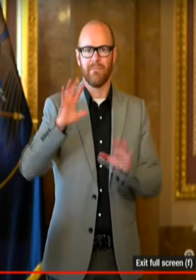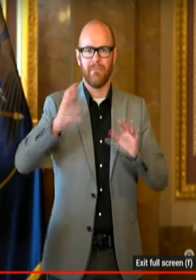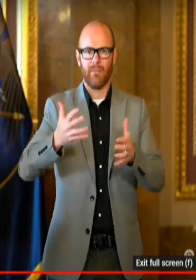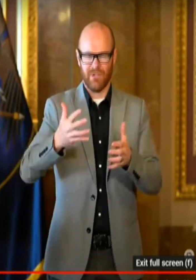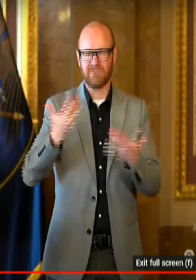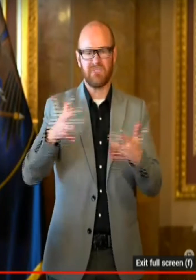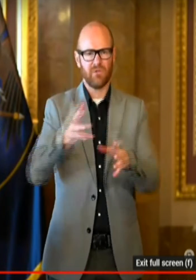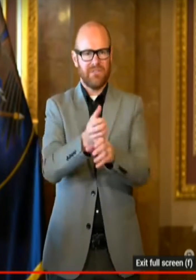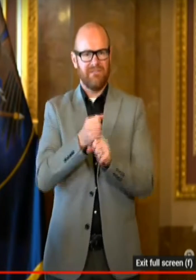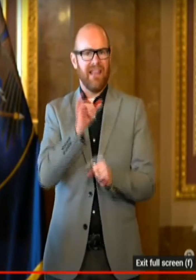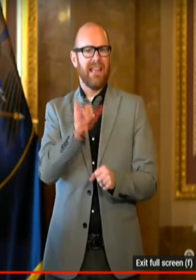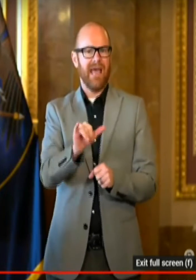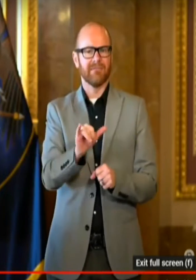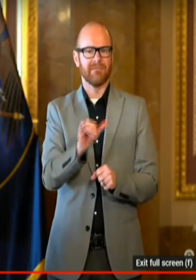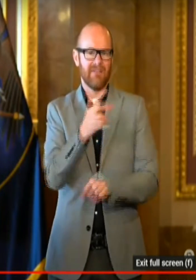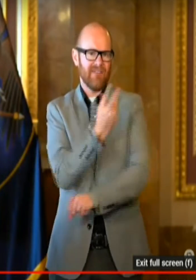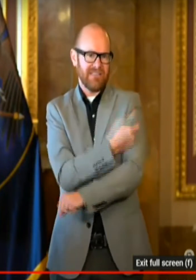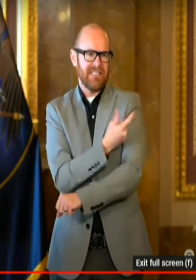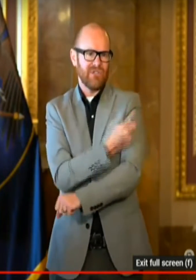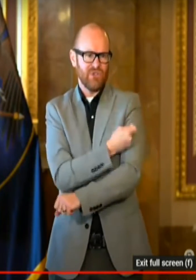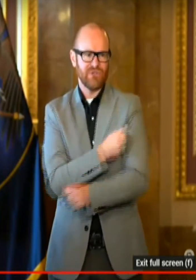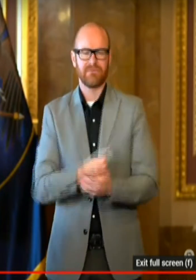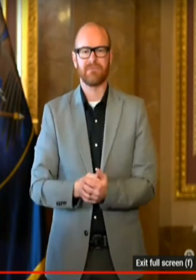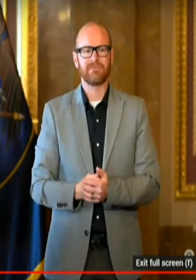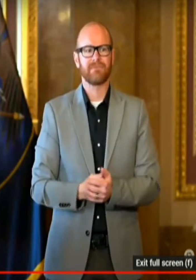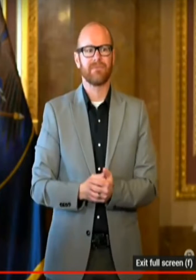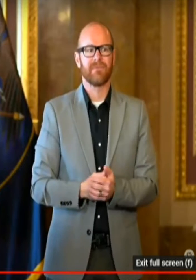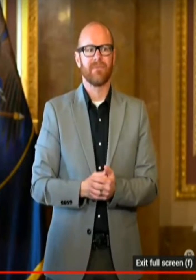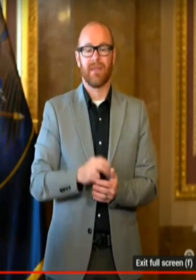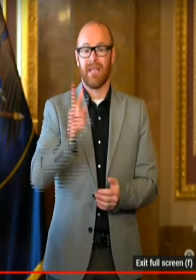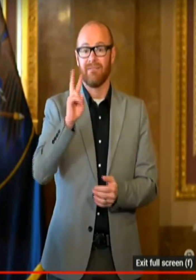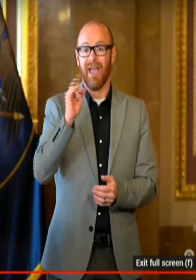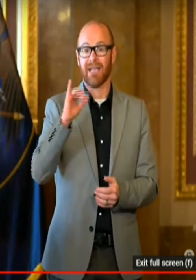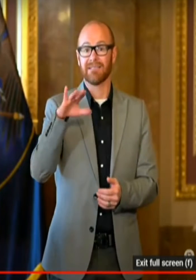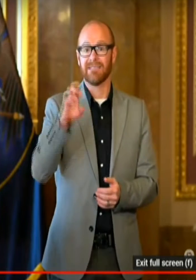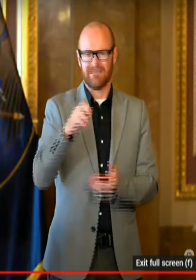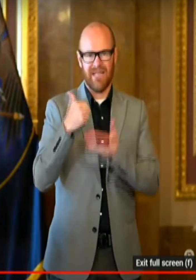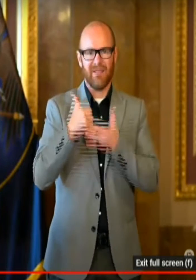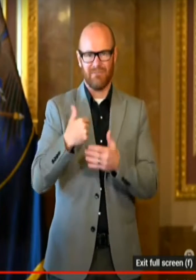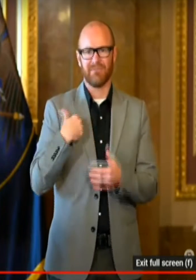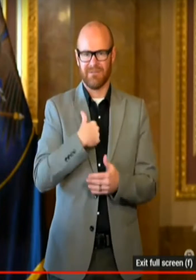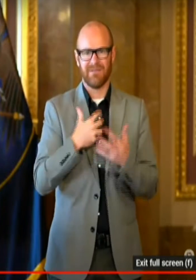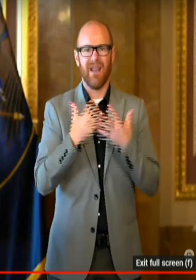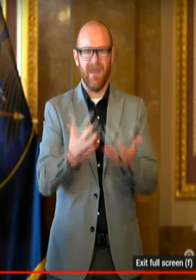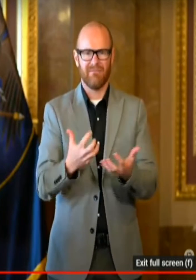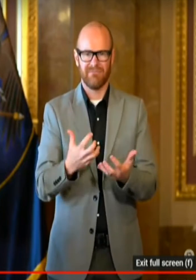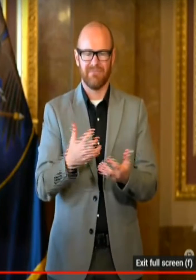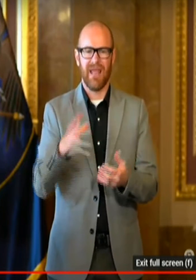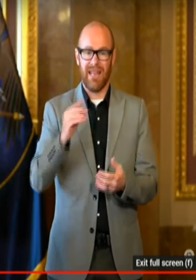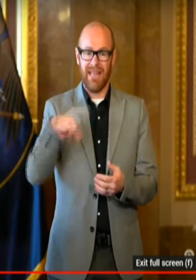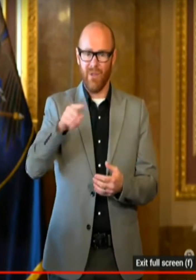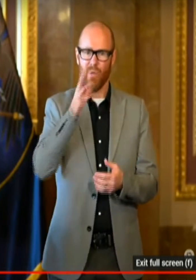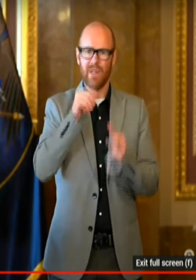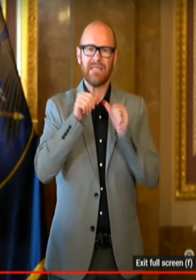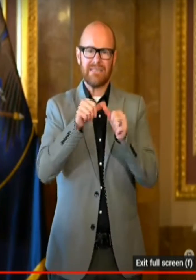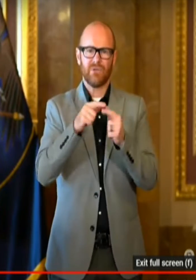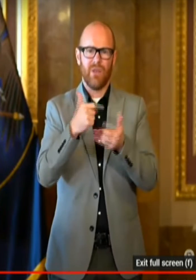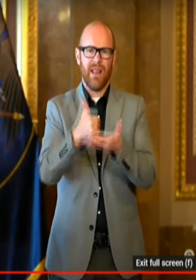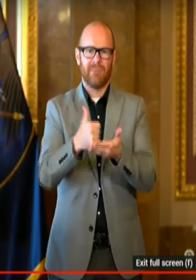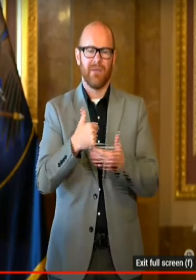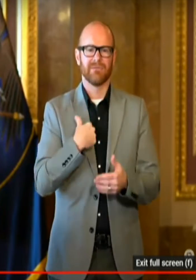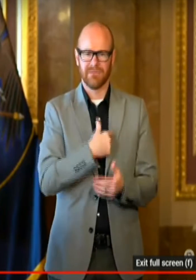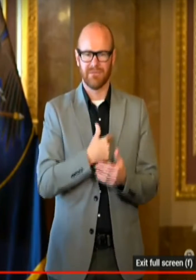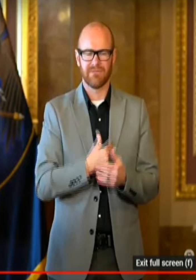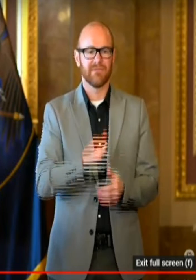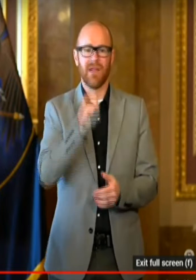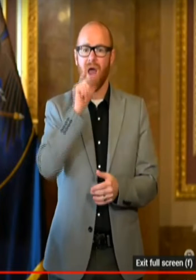dose of the vaccine. Vaccines have served us very well and will continue to do so, not only to limit the disease,